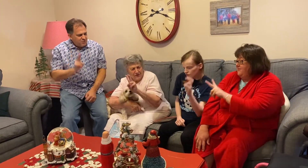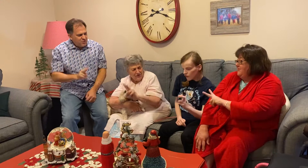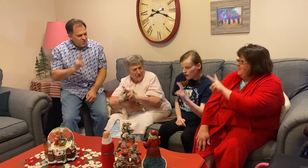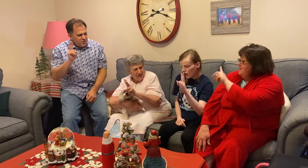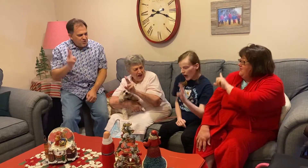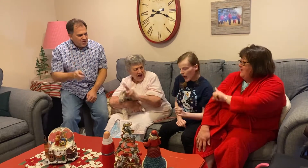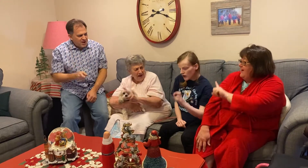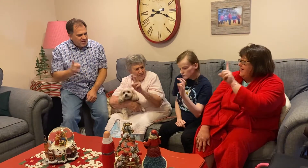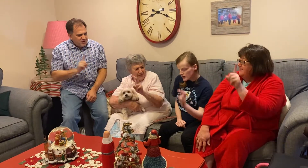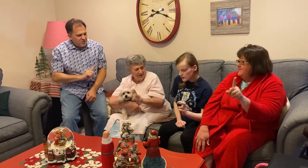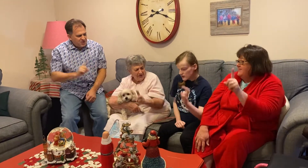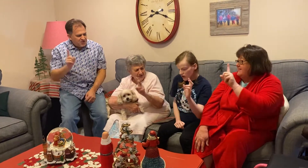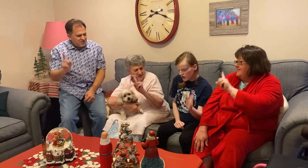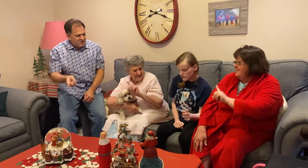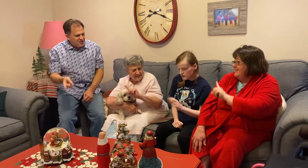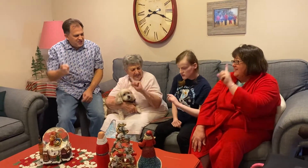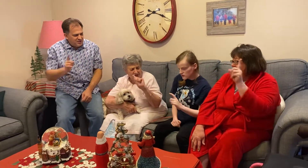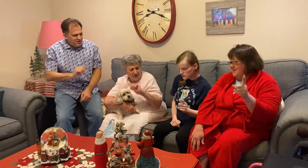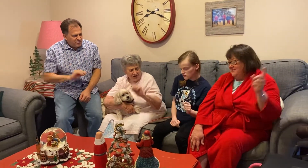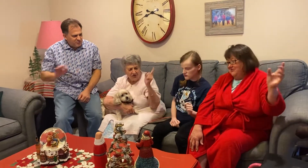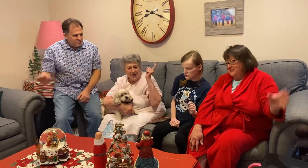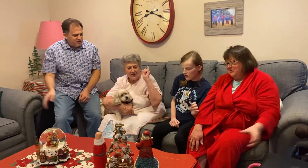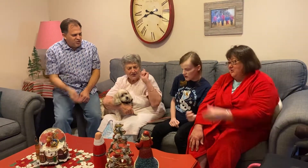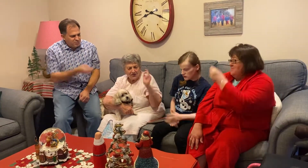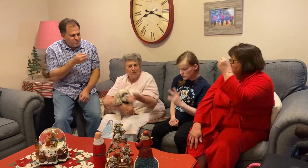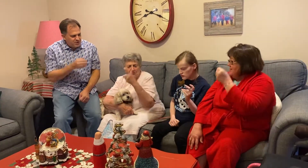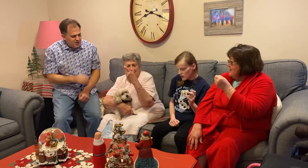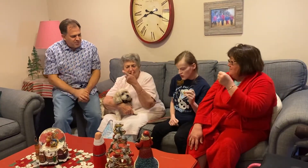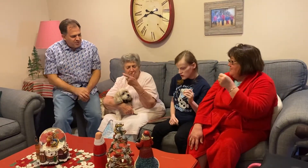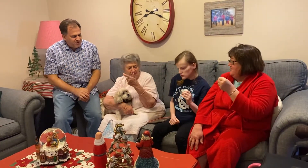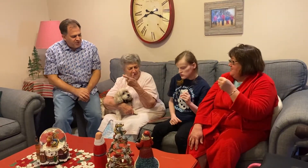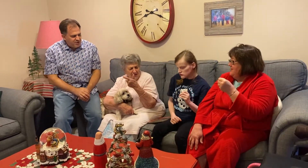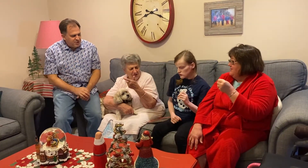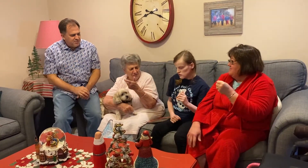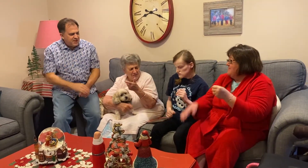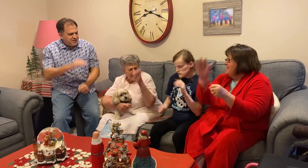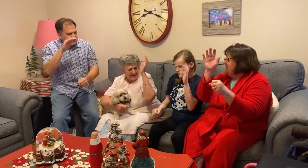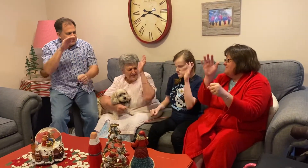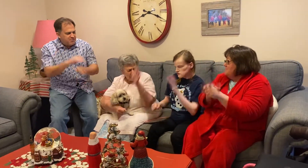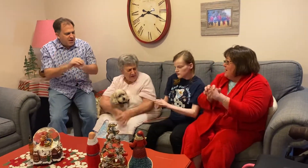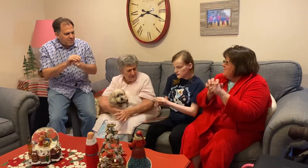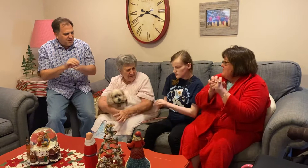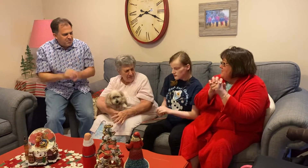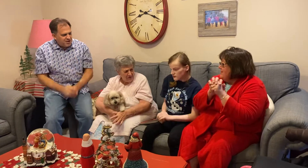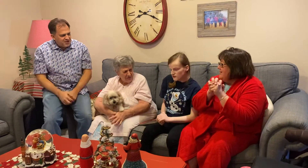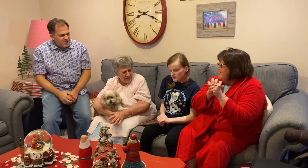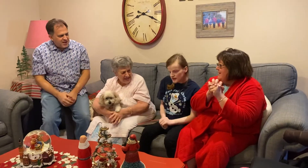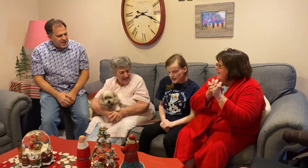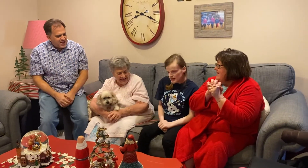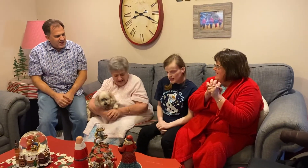-foo, I don't want to see you, scooping up the field mice and bopping them on the head.